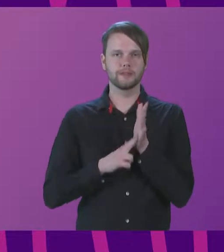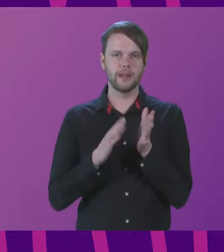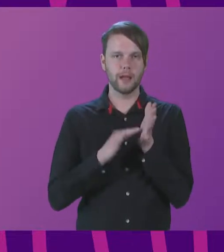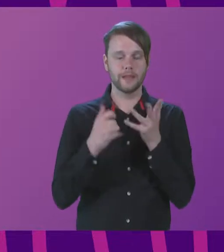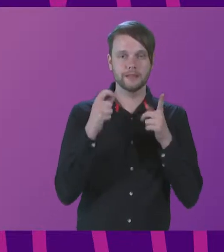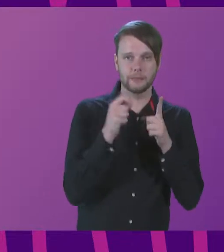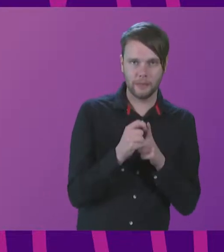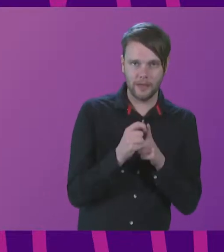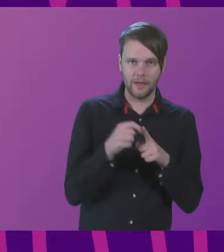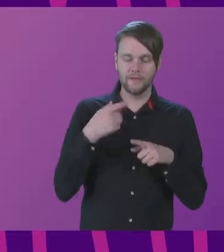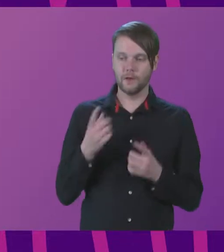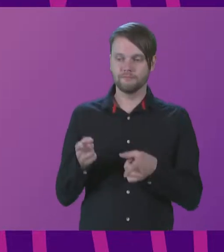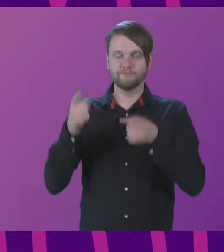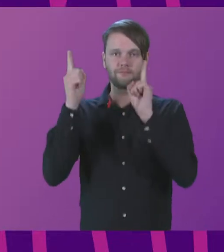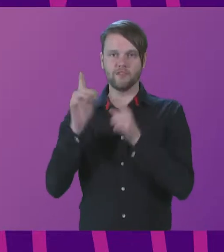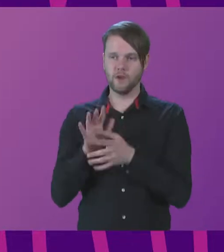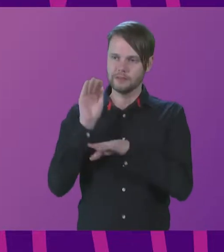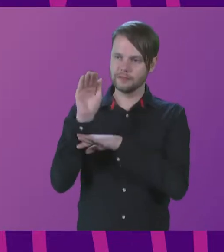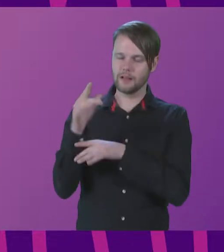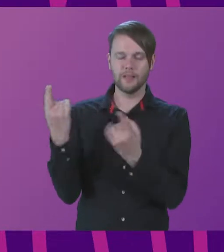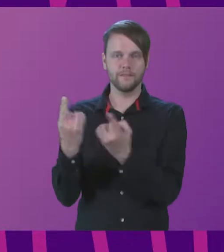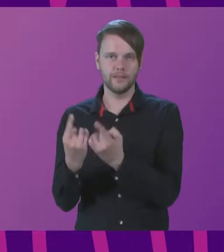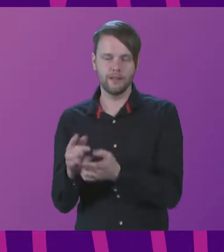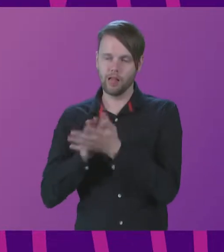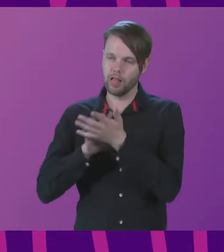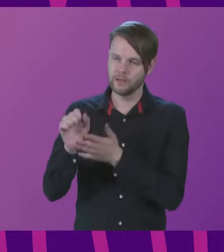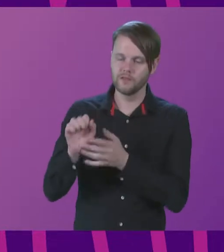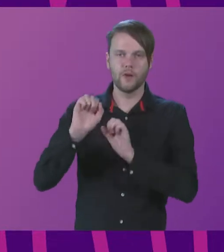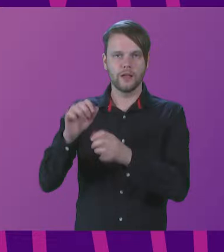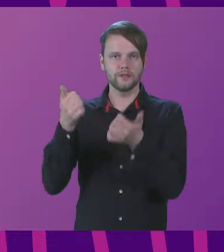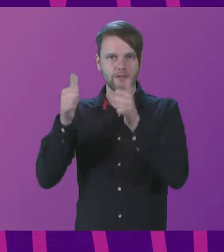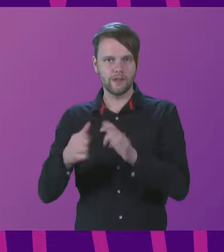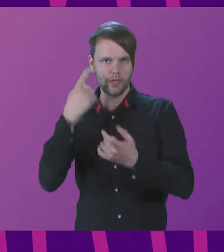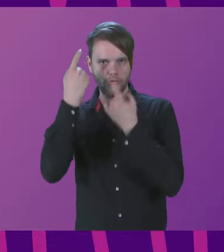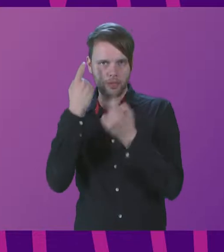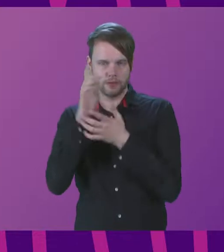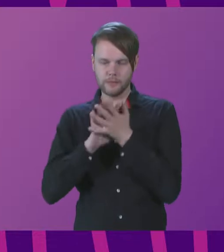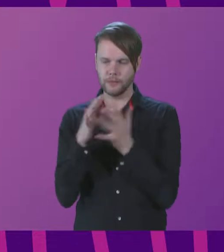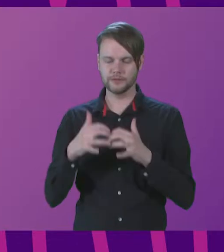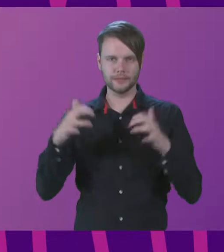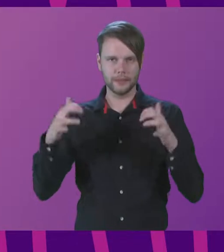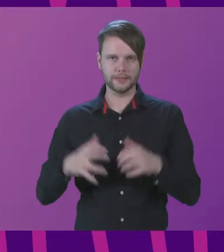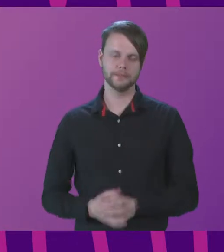Constitution, External Affairs and Culture, to give his final thoughts on the 2022 summit.